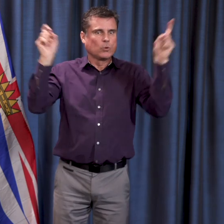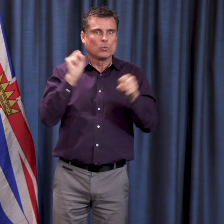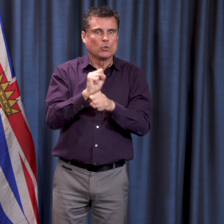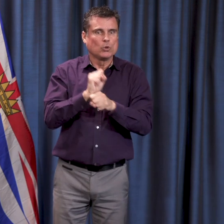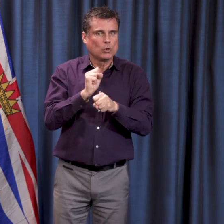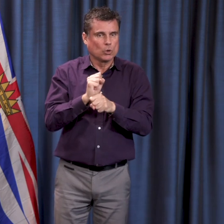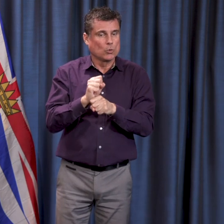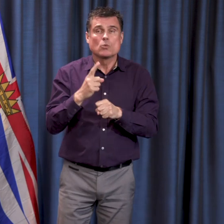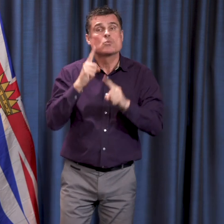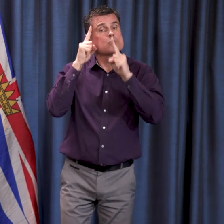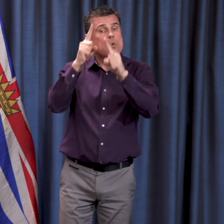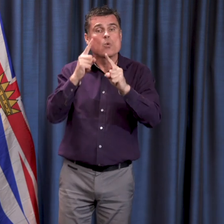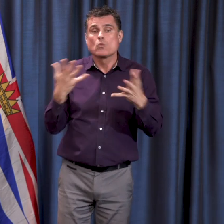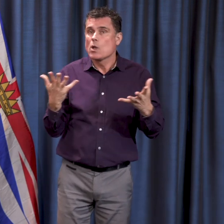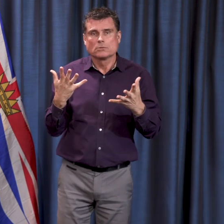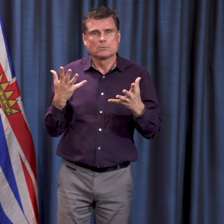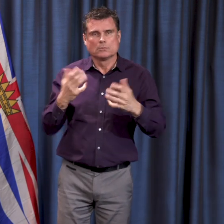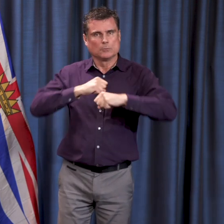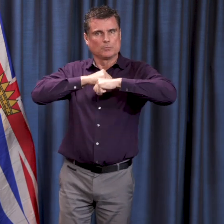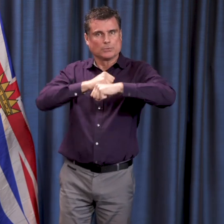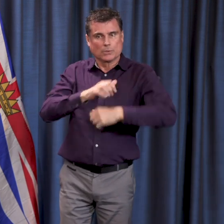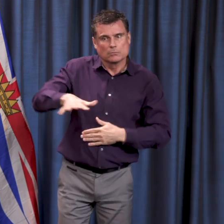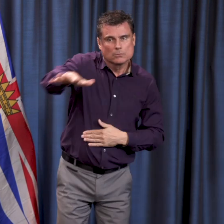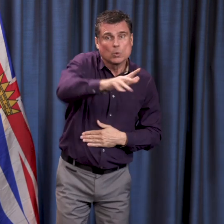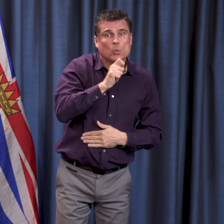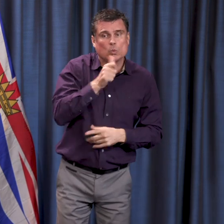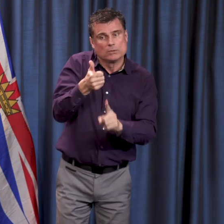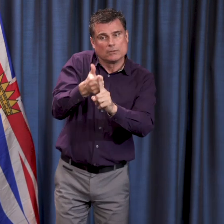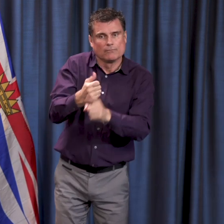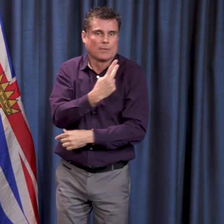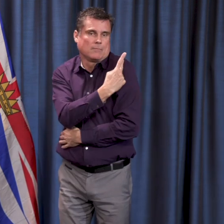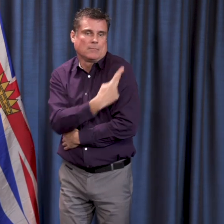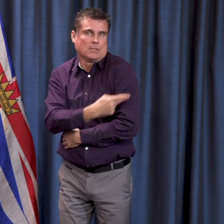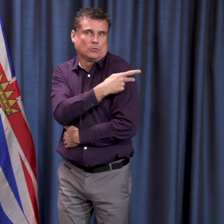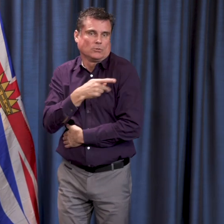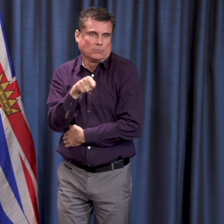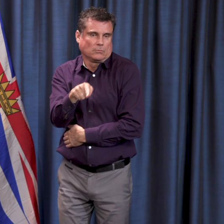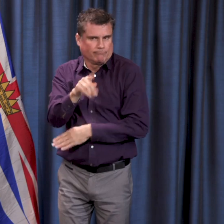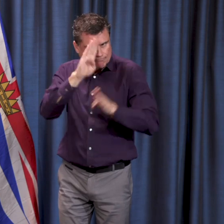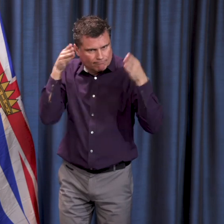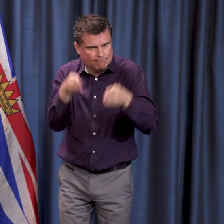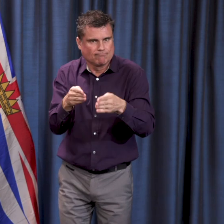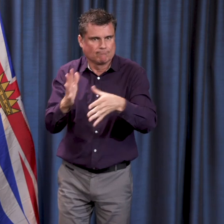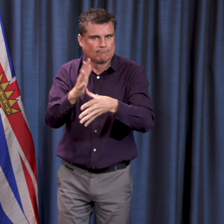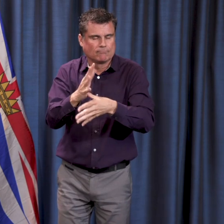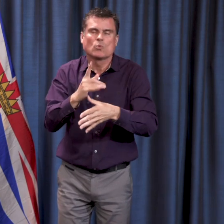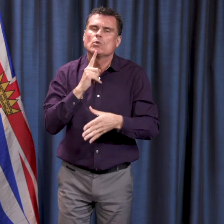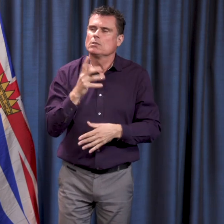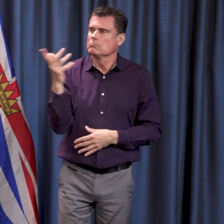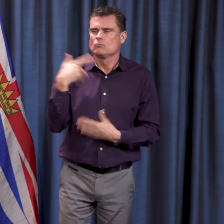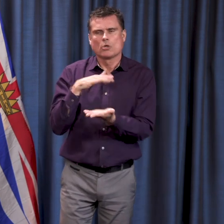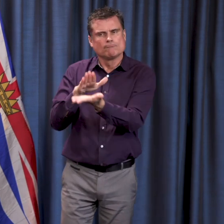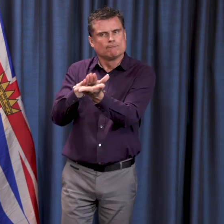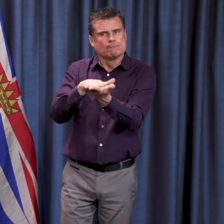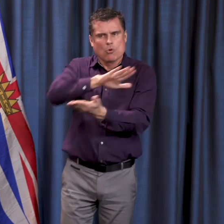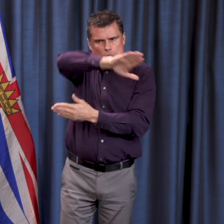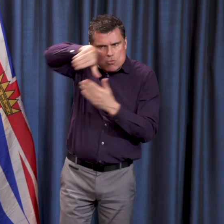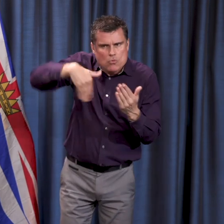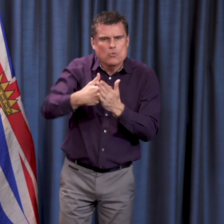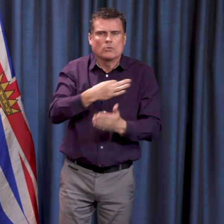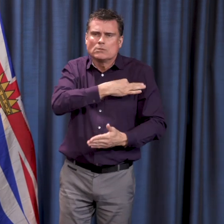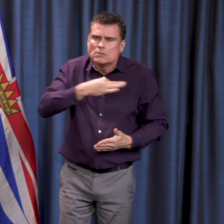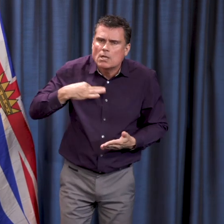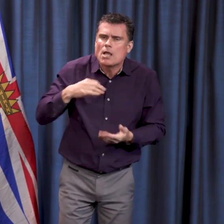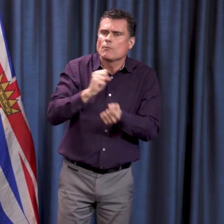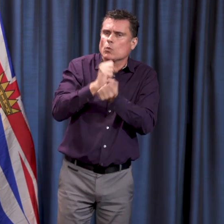It's extraordinary work. They've been all in on it. And we very much appreciate their work and the work of the BCNU and the HSA, doctors of